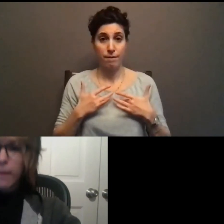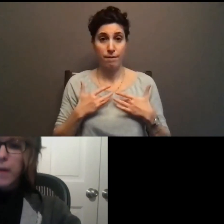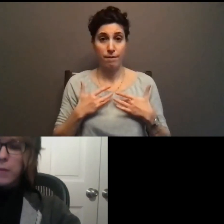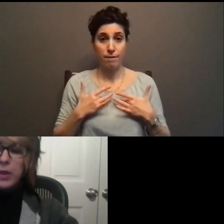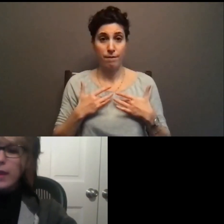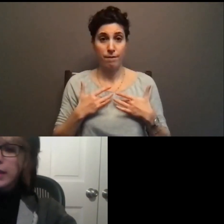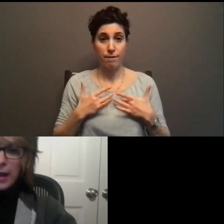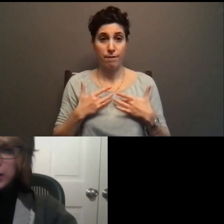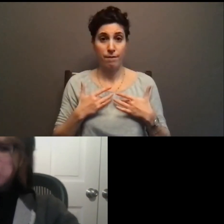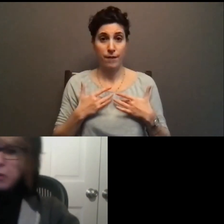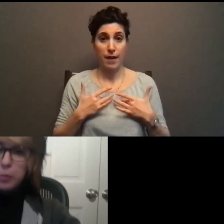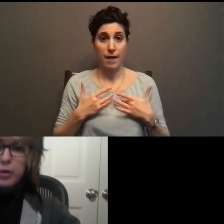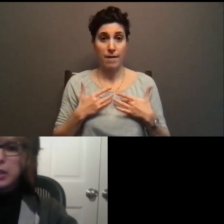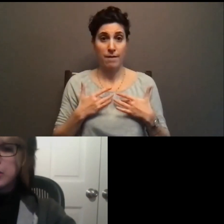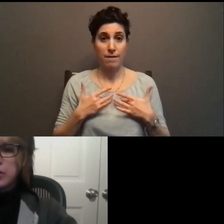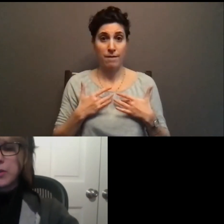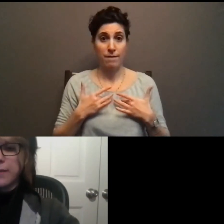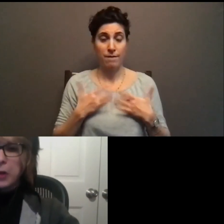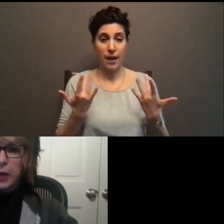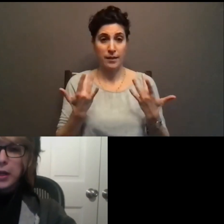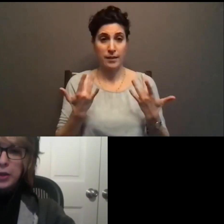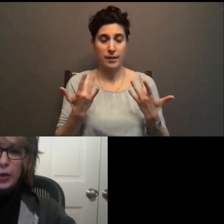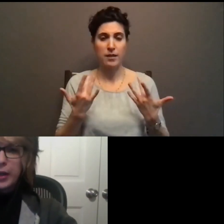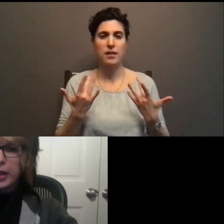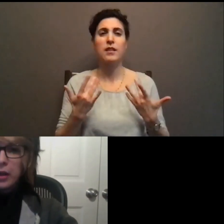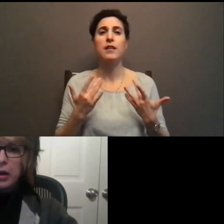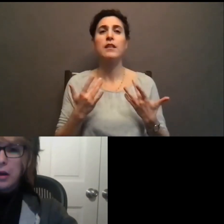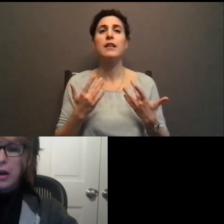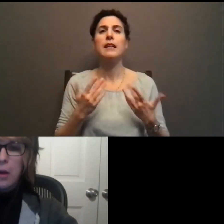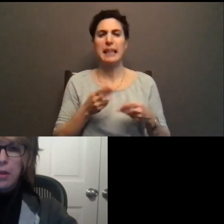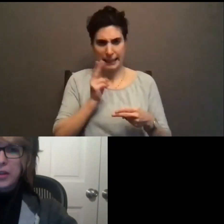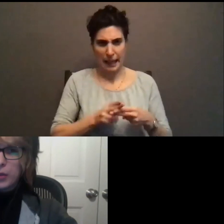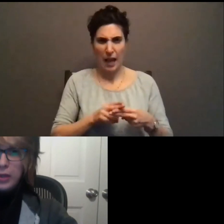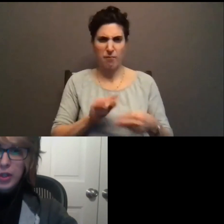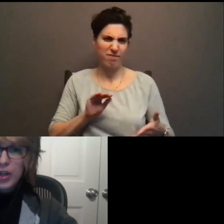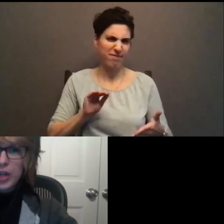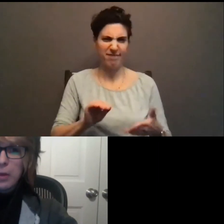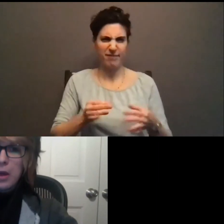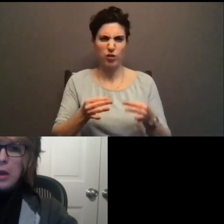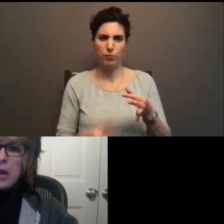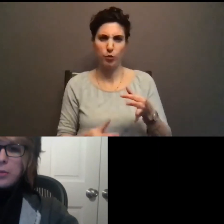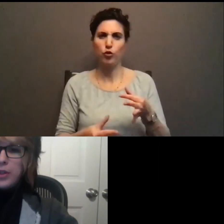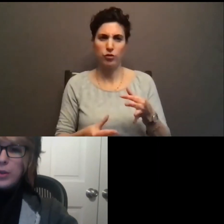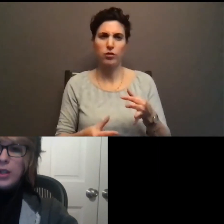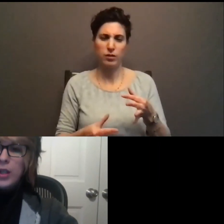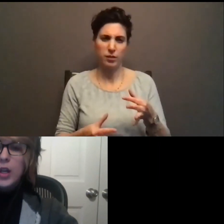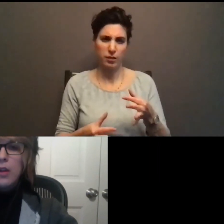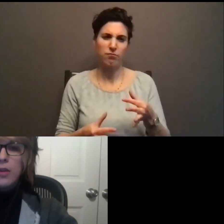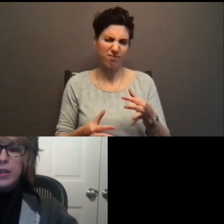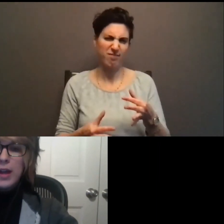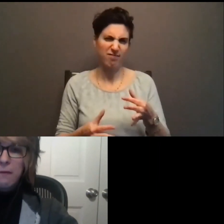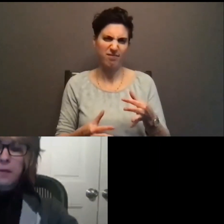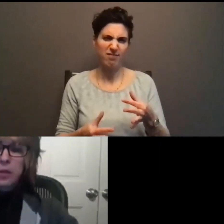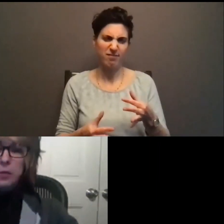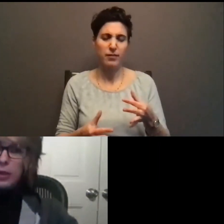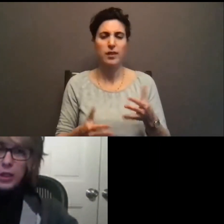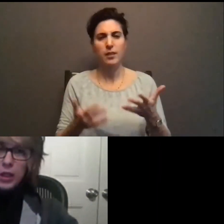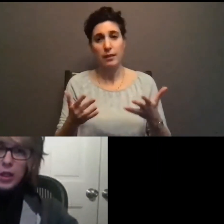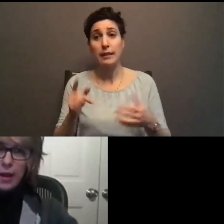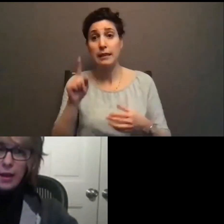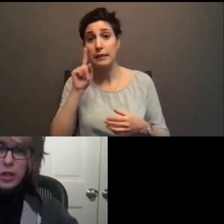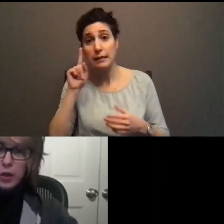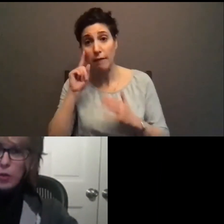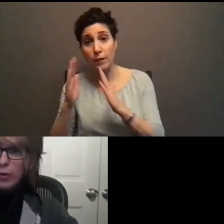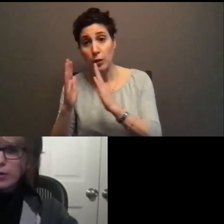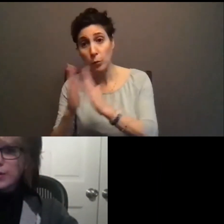you know, like any community, there's a very intricate and complex relationship between the deaf community